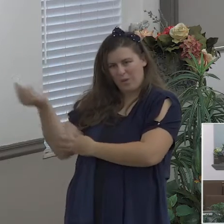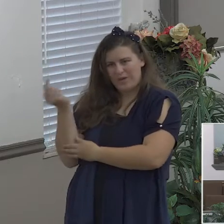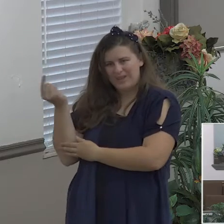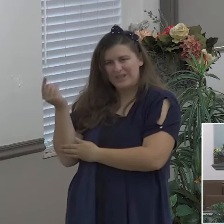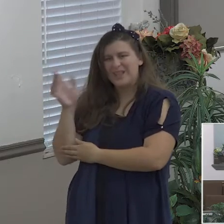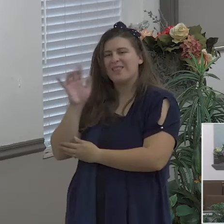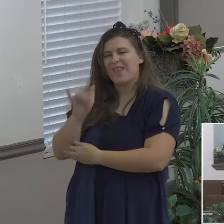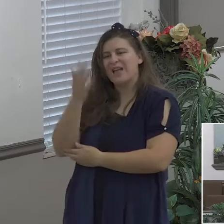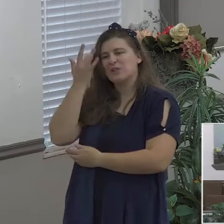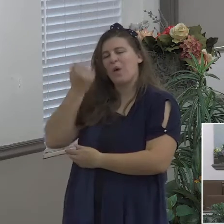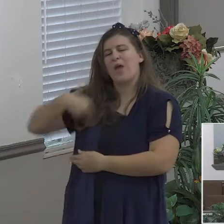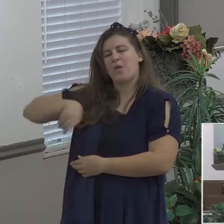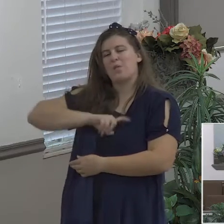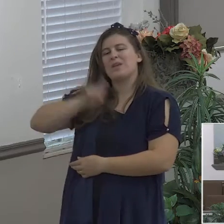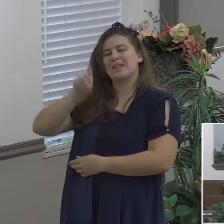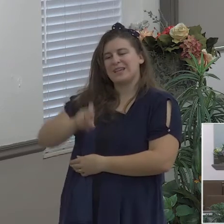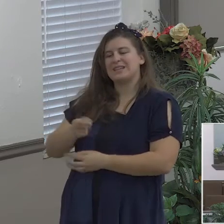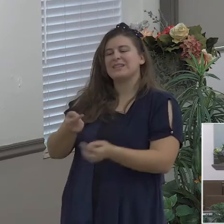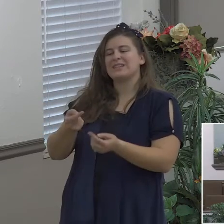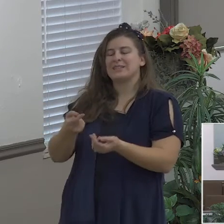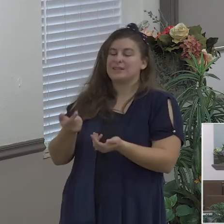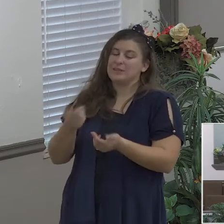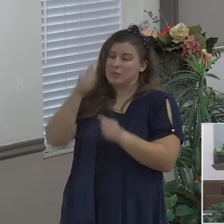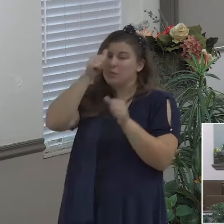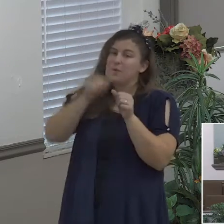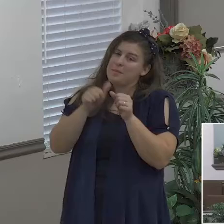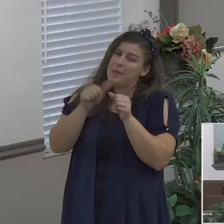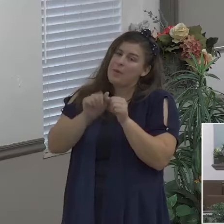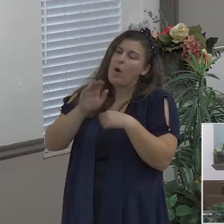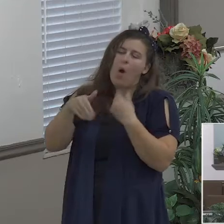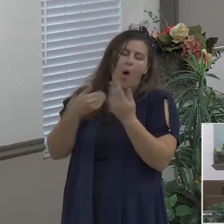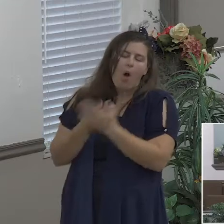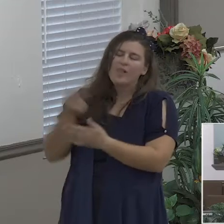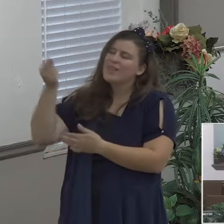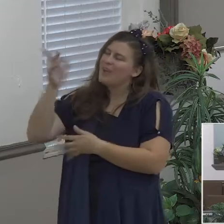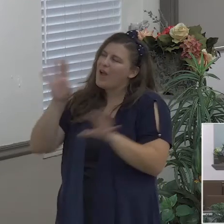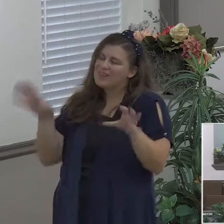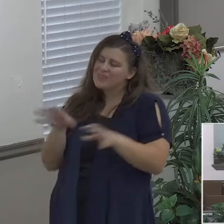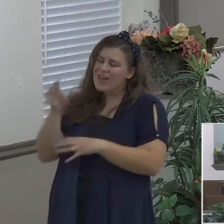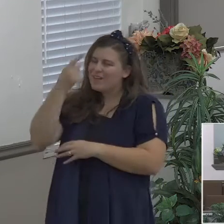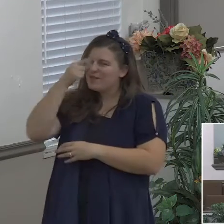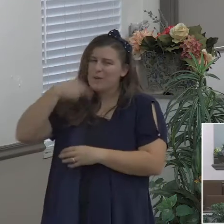done for me and remind ourselves because we're fickle as pickles